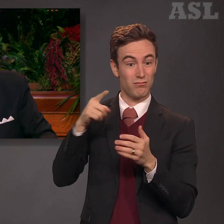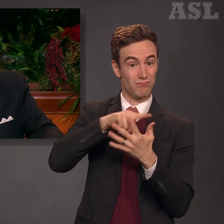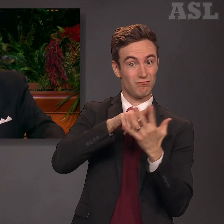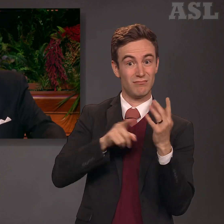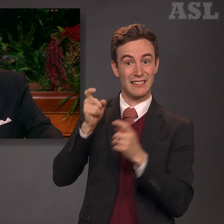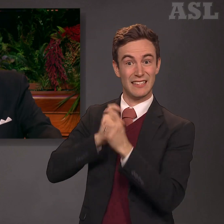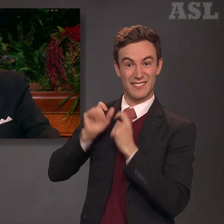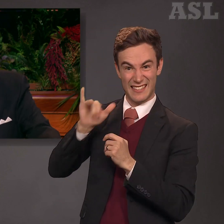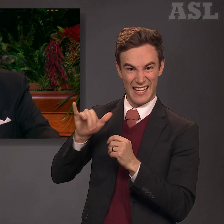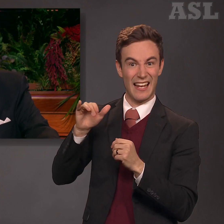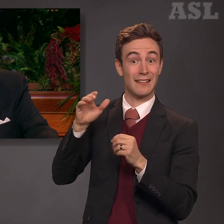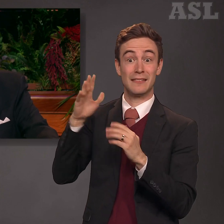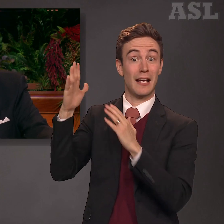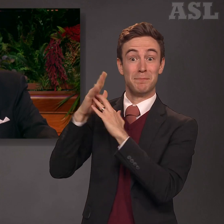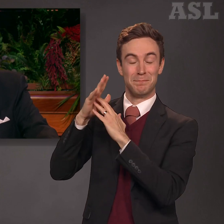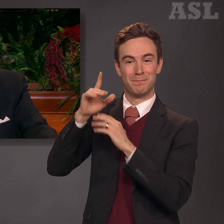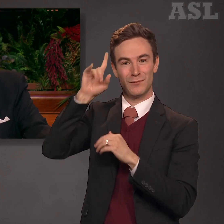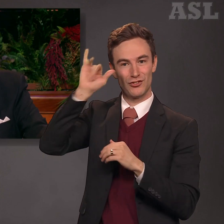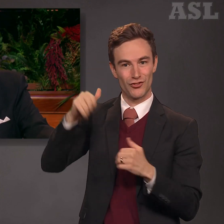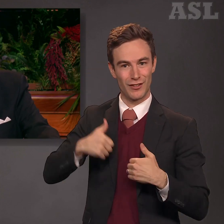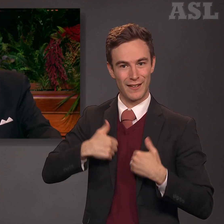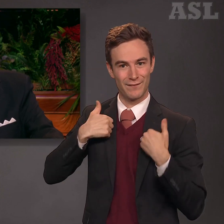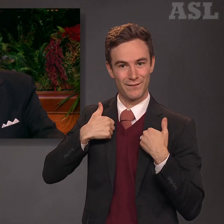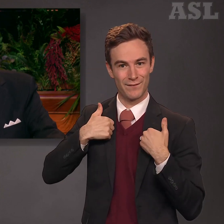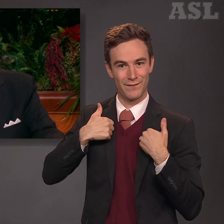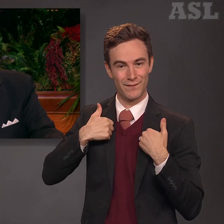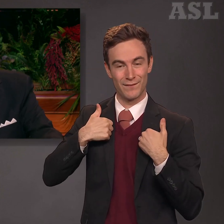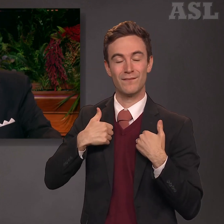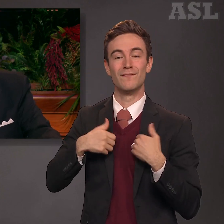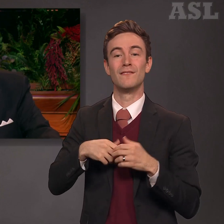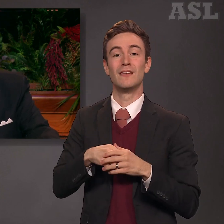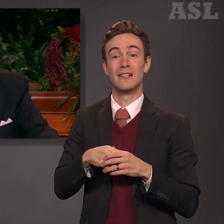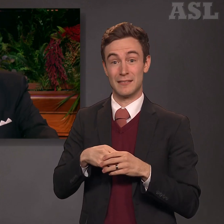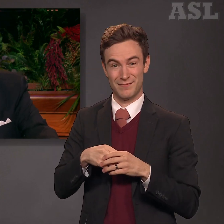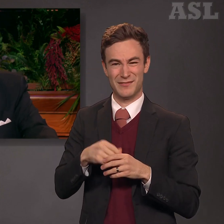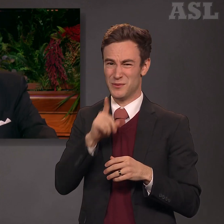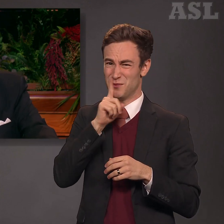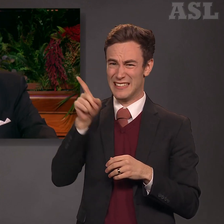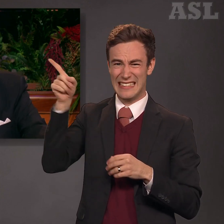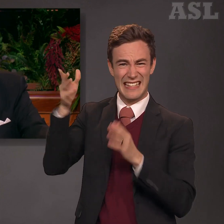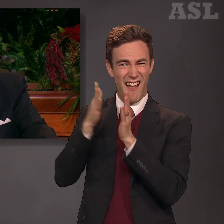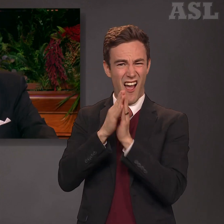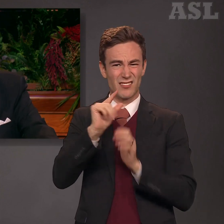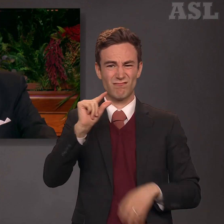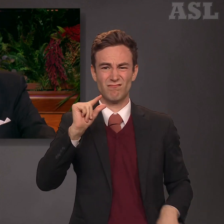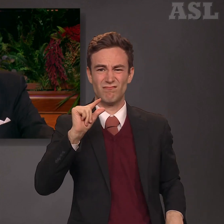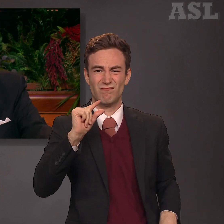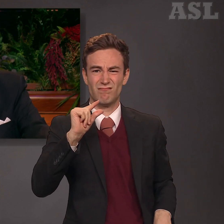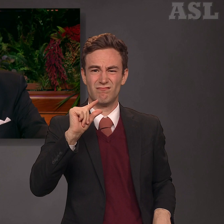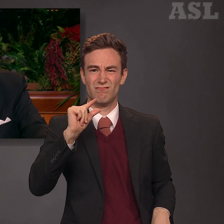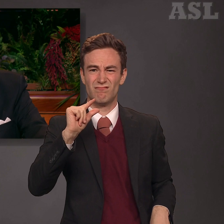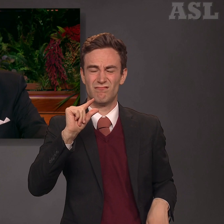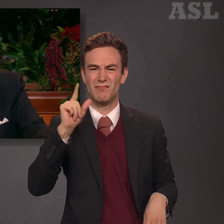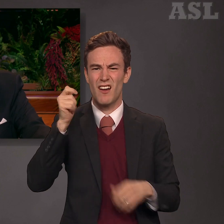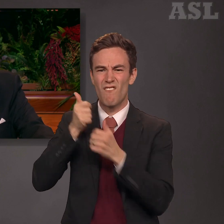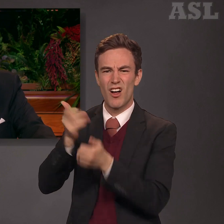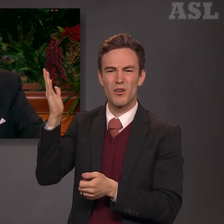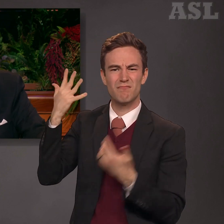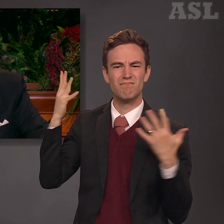is little enough that we are asked to stay the course in following the high